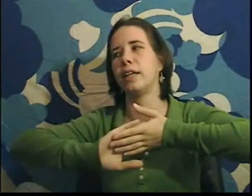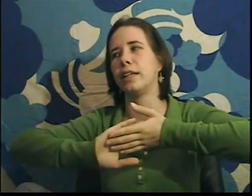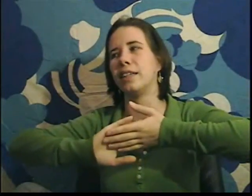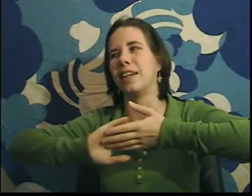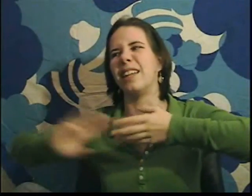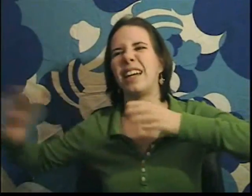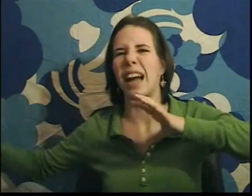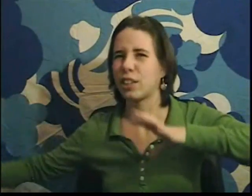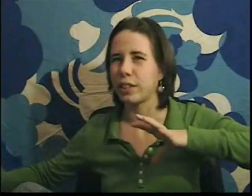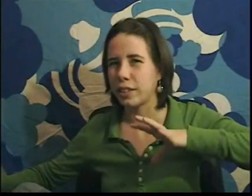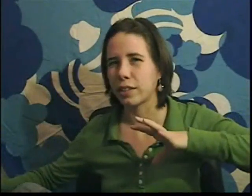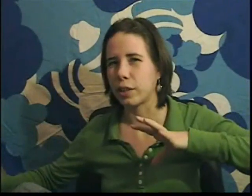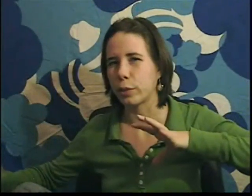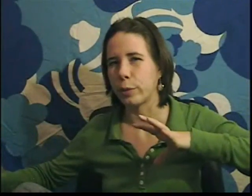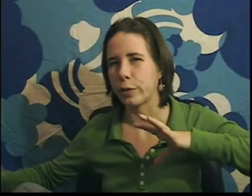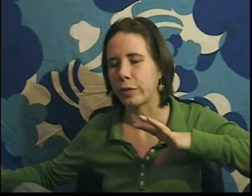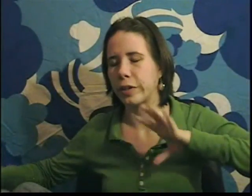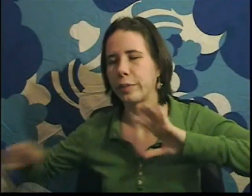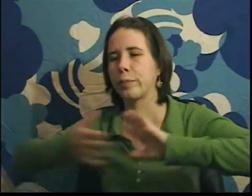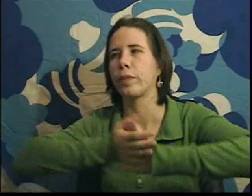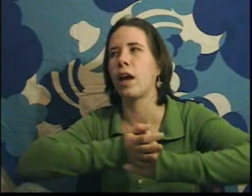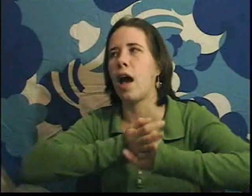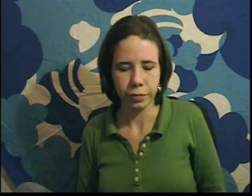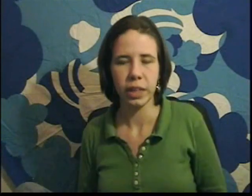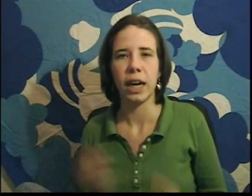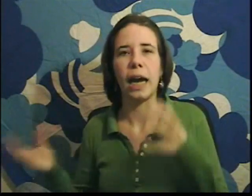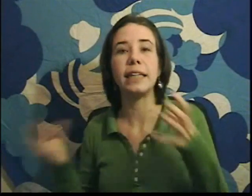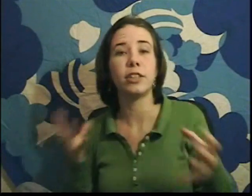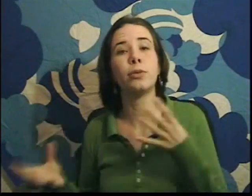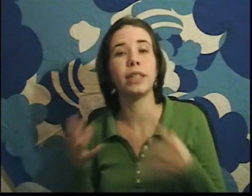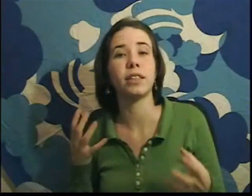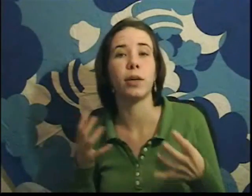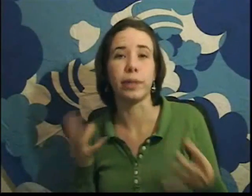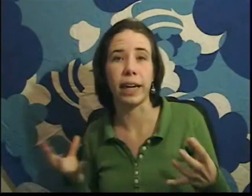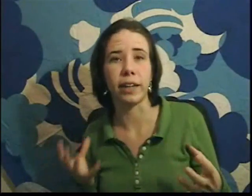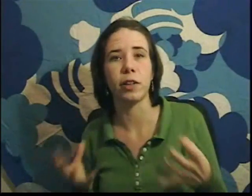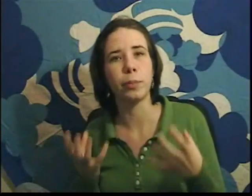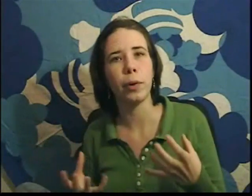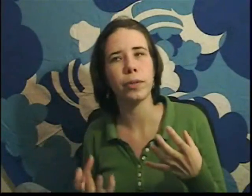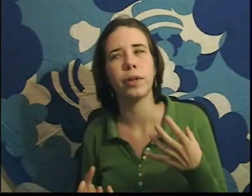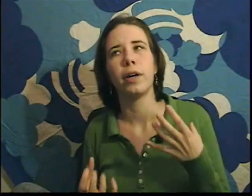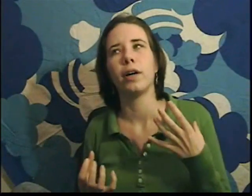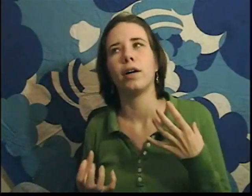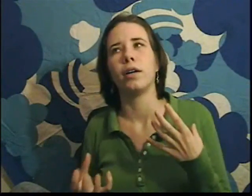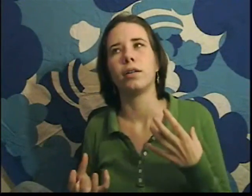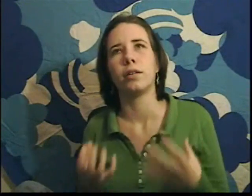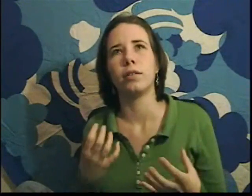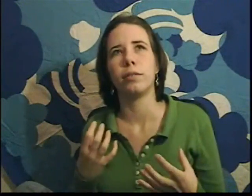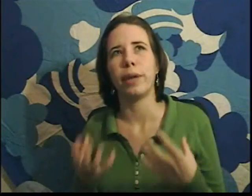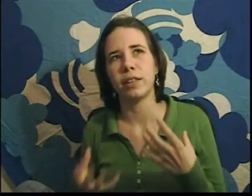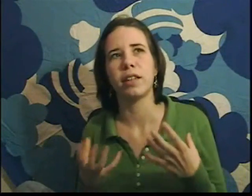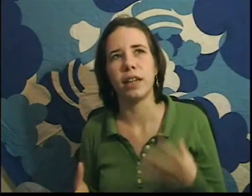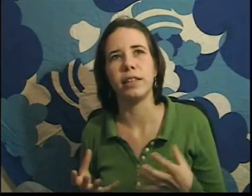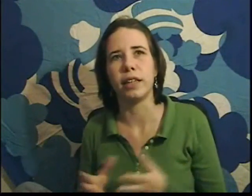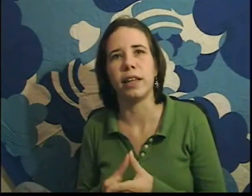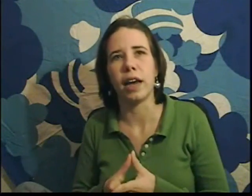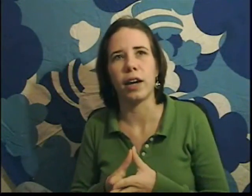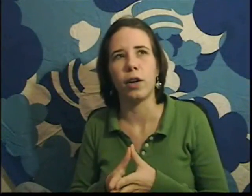then it actually doesn't agree with your theory. And these two reasons are related. They're both based on the idea that